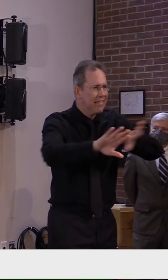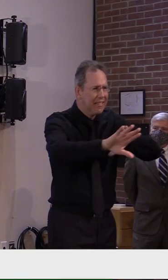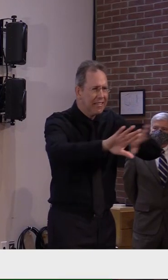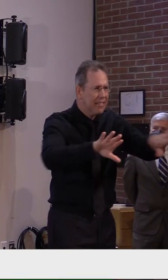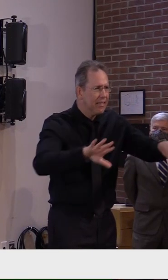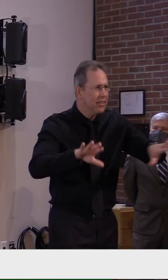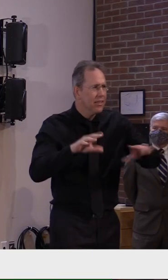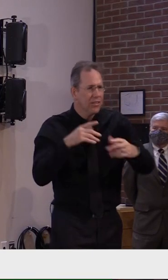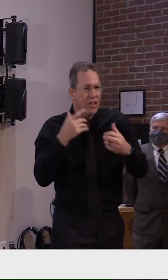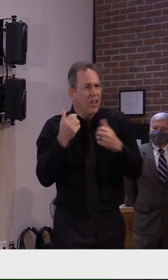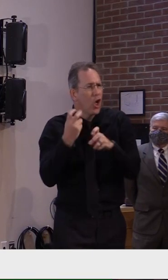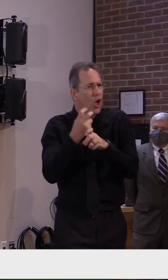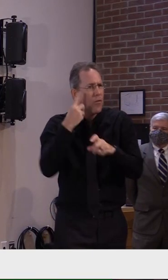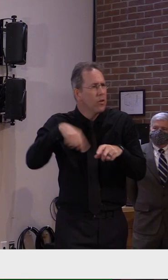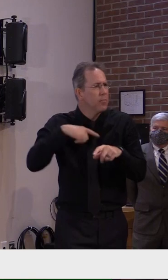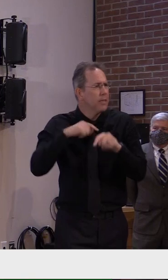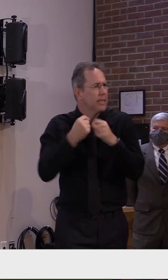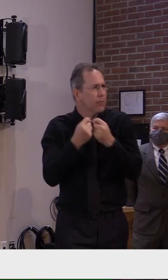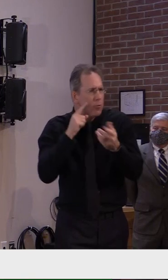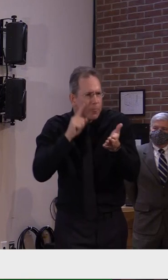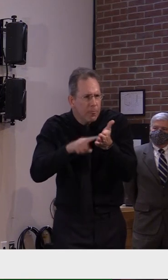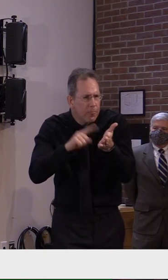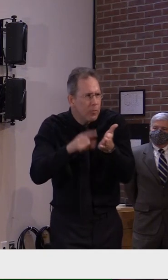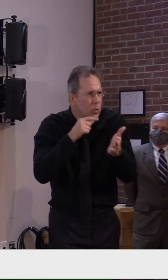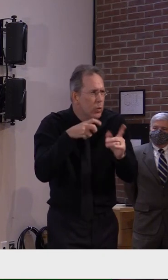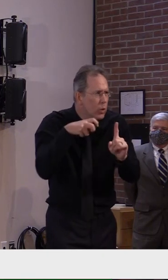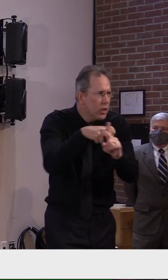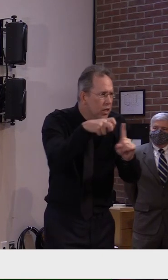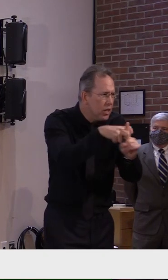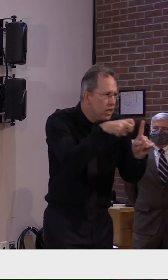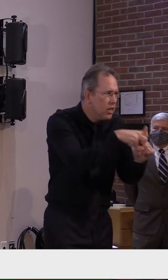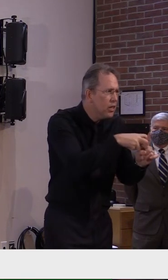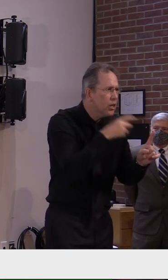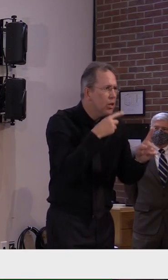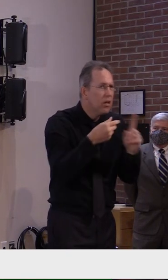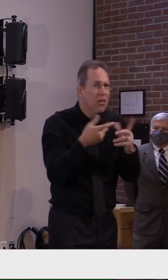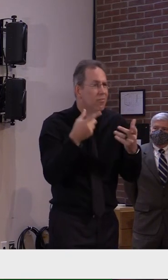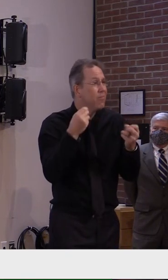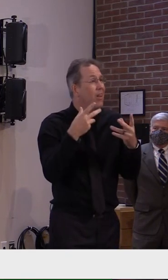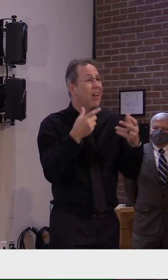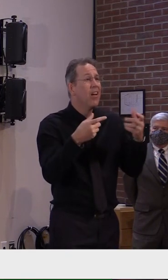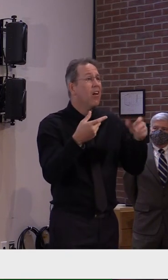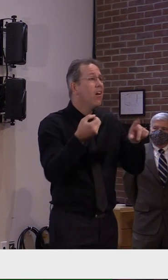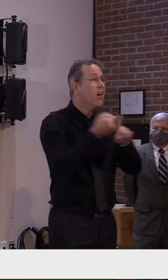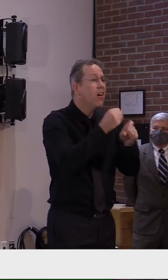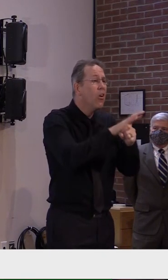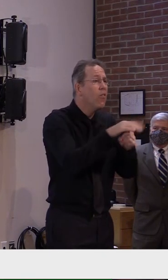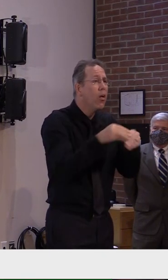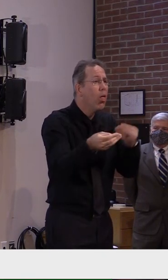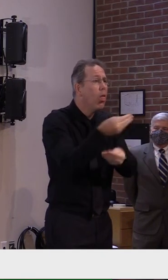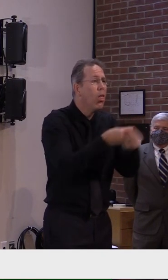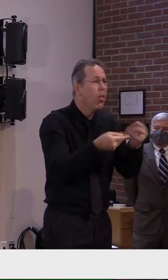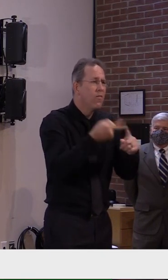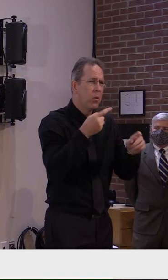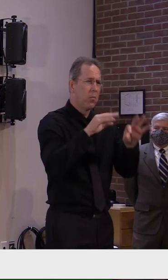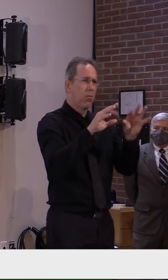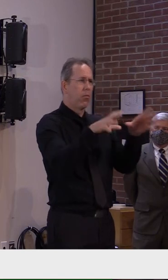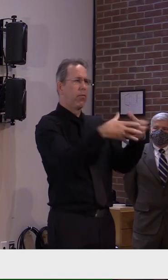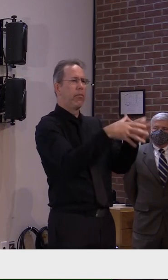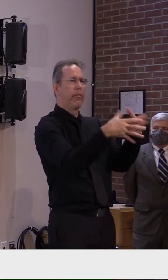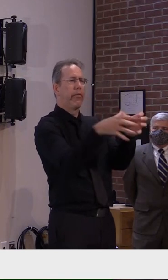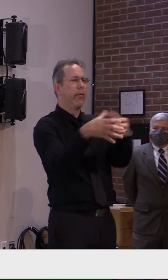last few weeks have been associated with social gatherings, not in restaurants, not in schools, not in businesses.